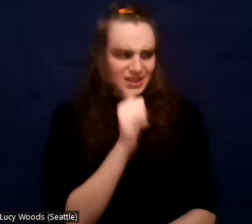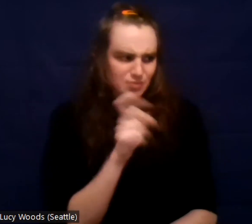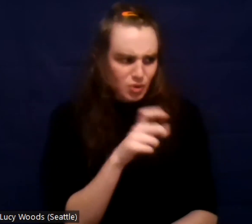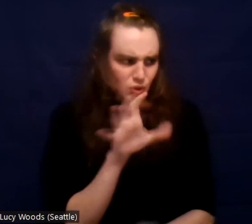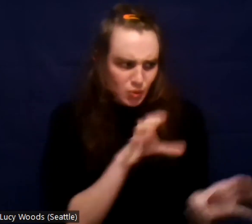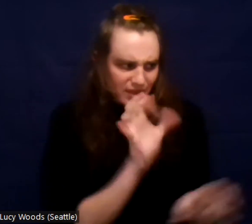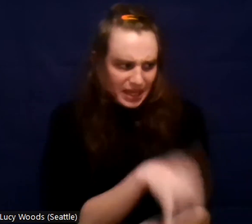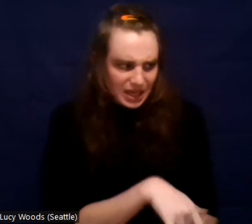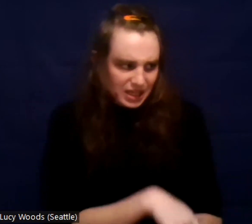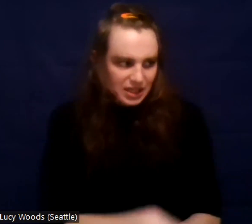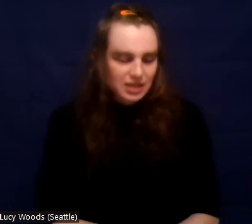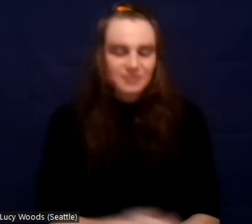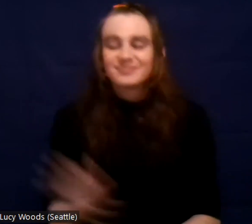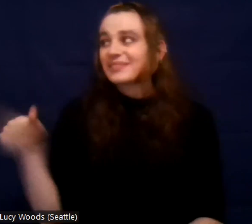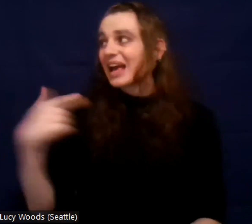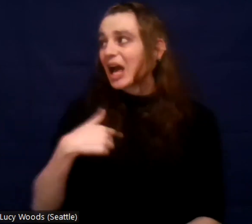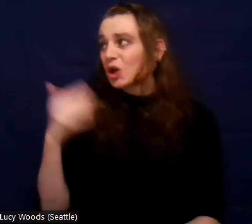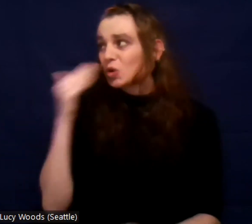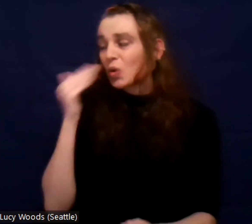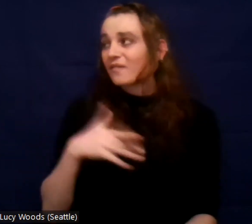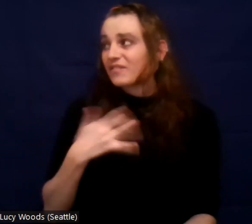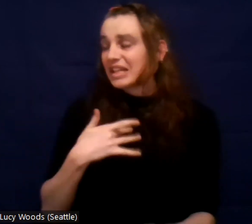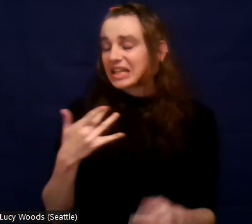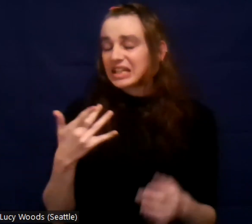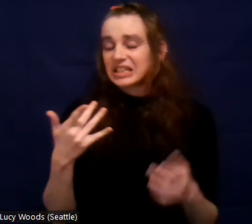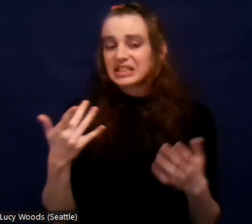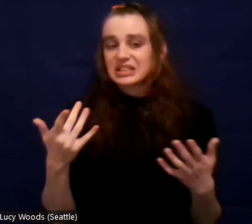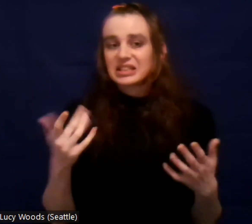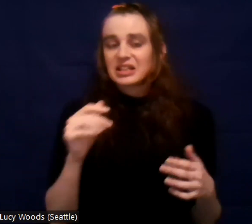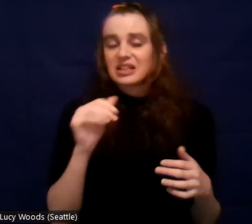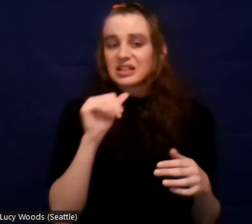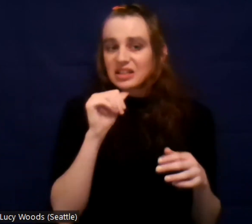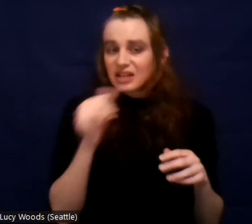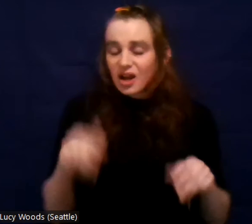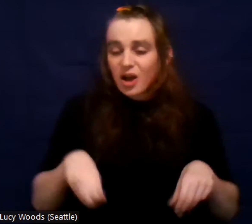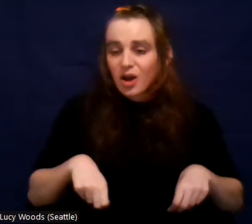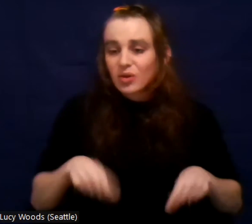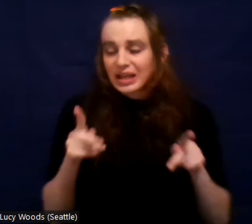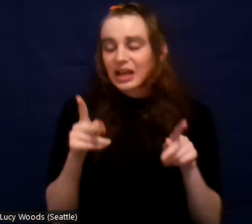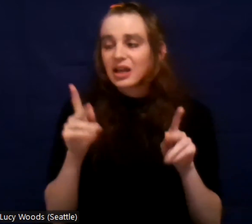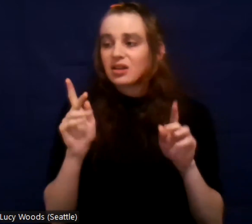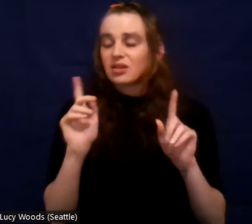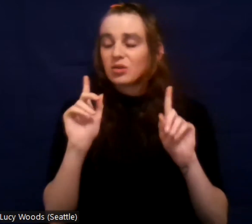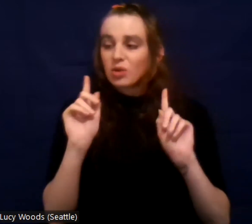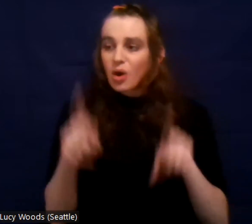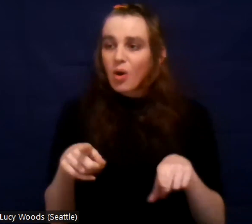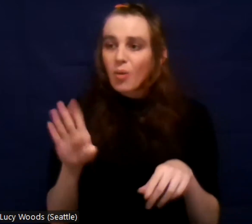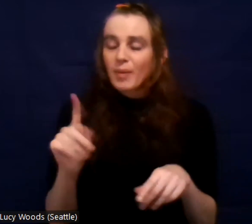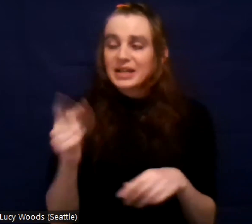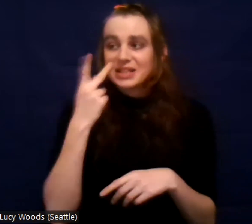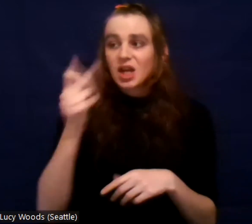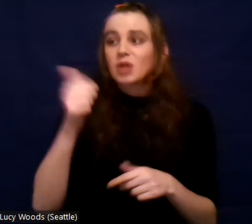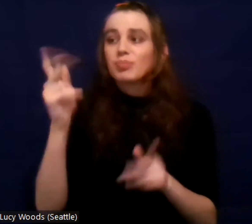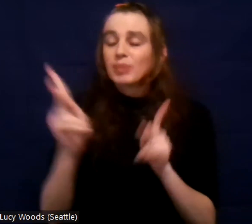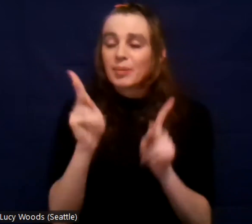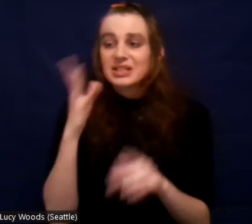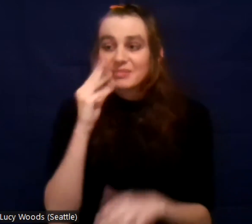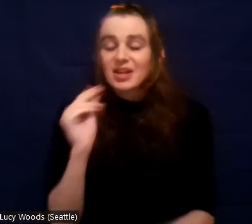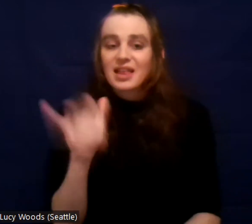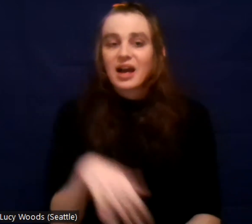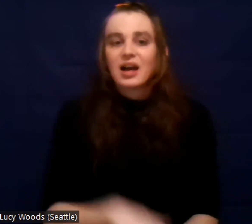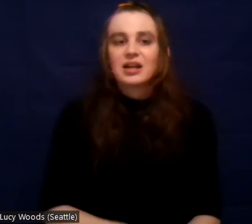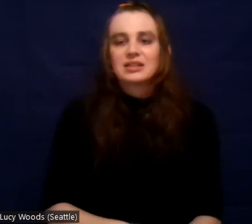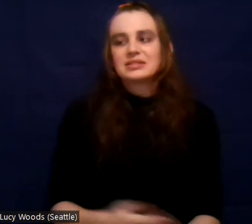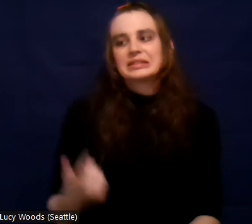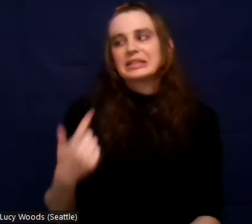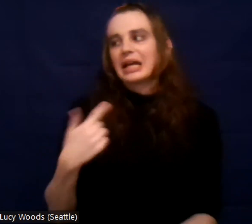and not being able to experience it. And I was like, if I, I gotta be put on newcomer contract or put on restriction, it's, it's all on me.